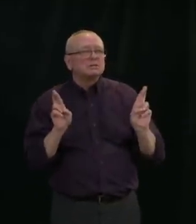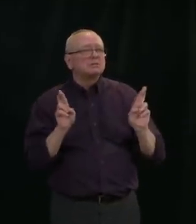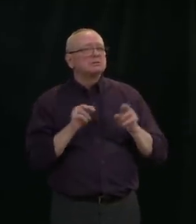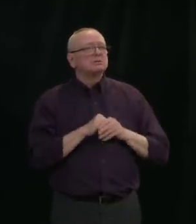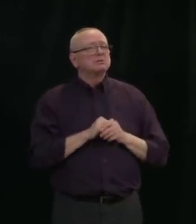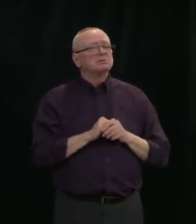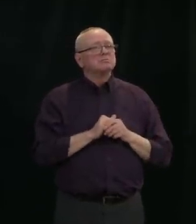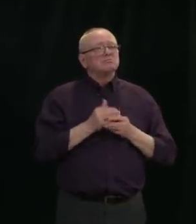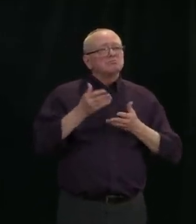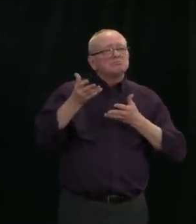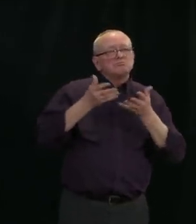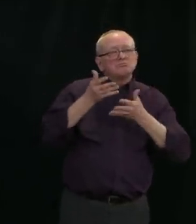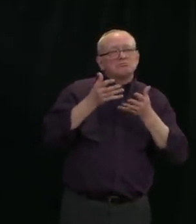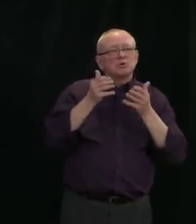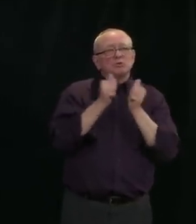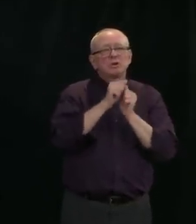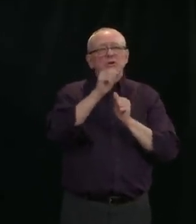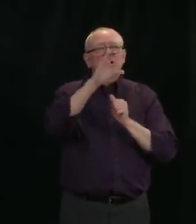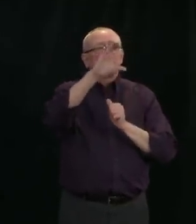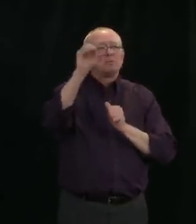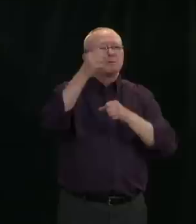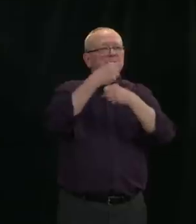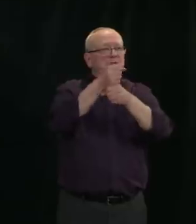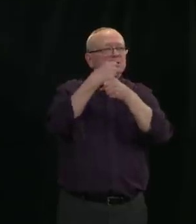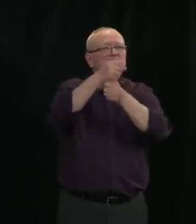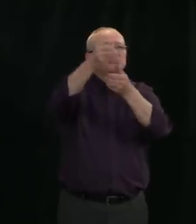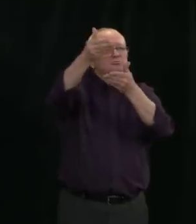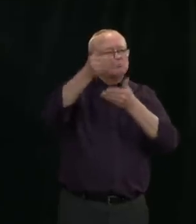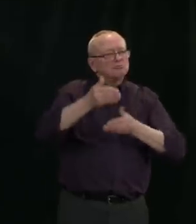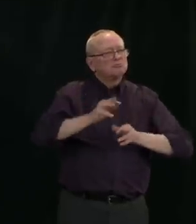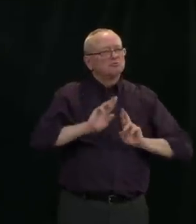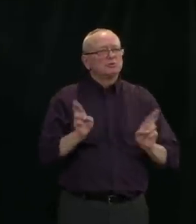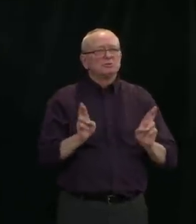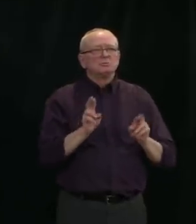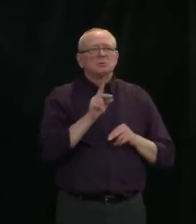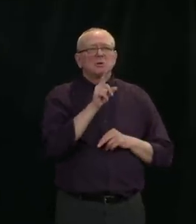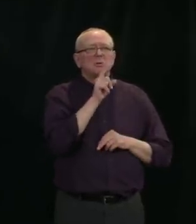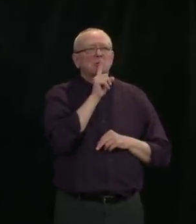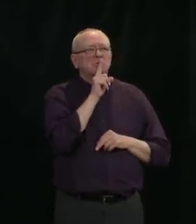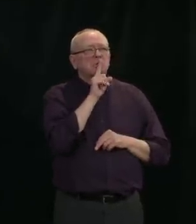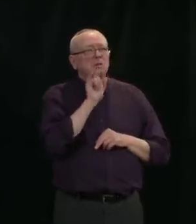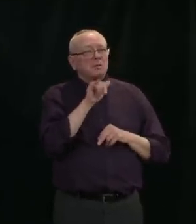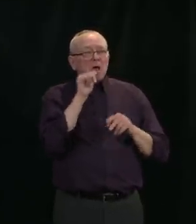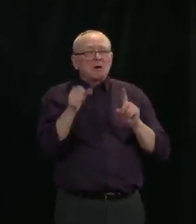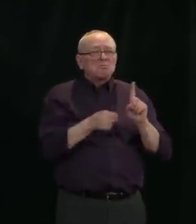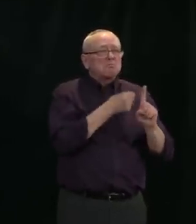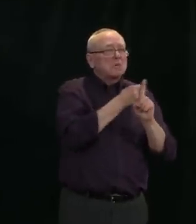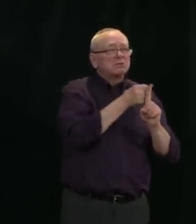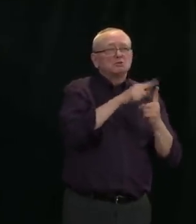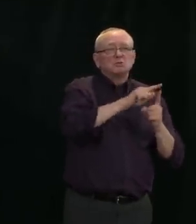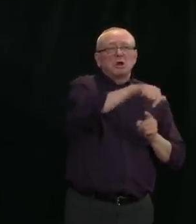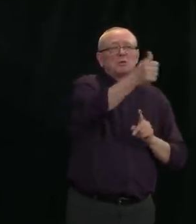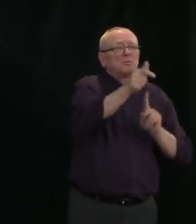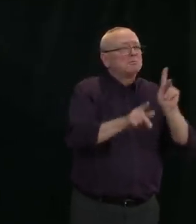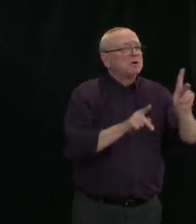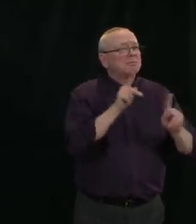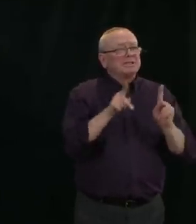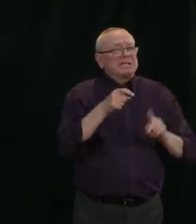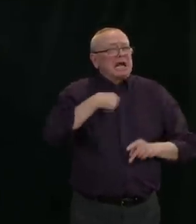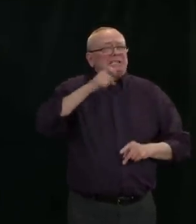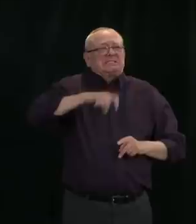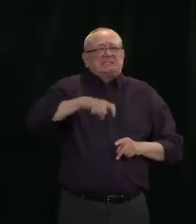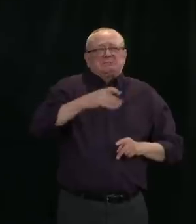and that supply should not impact availability of medications for others who need that. But that is why I